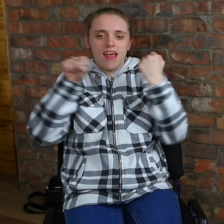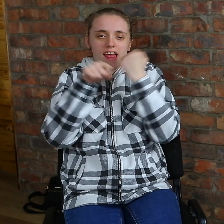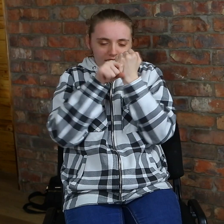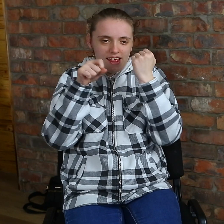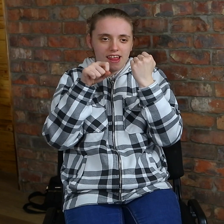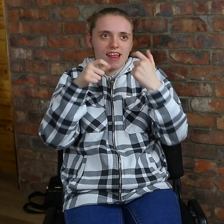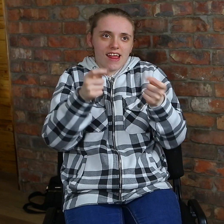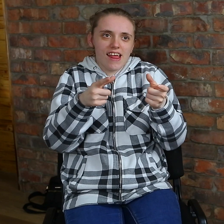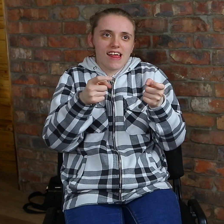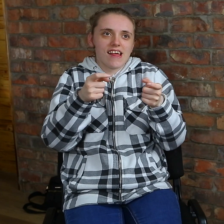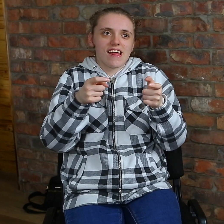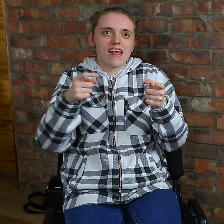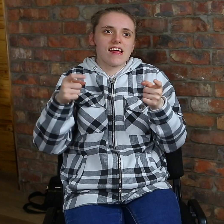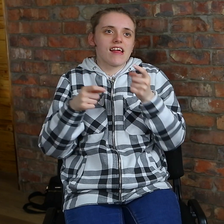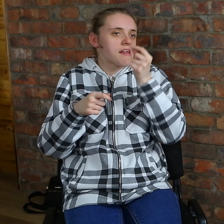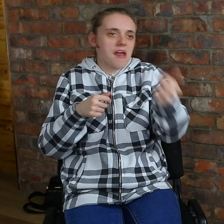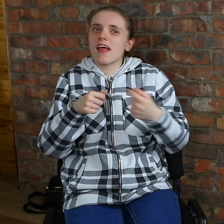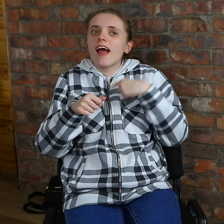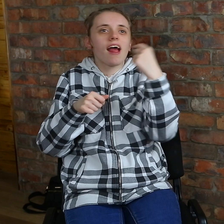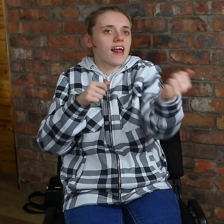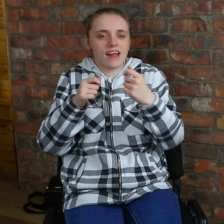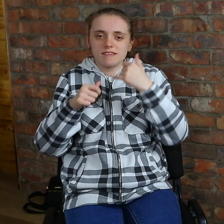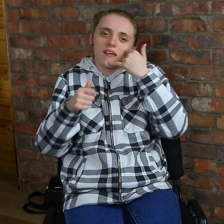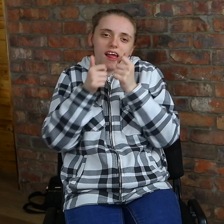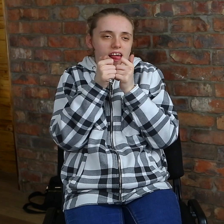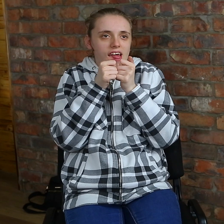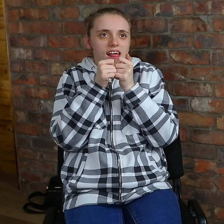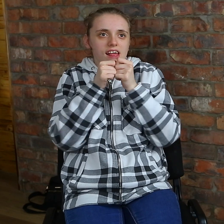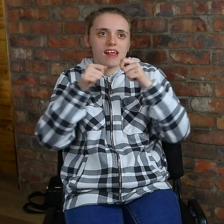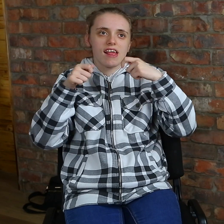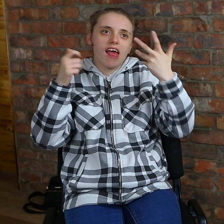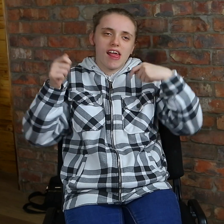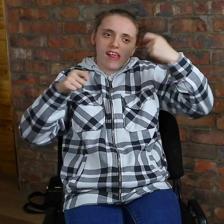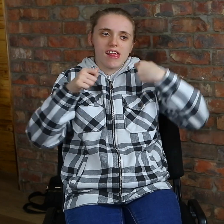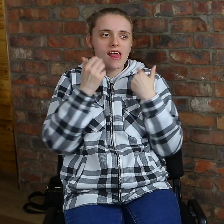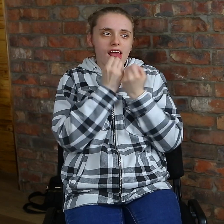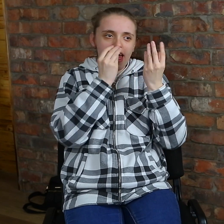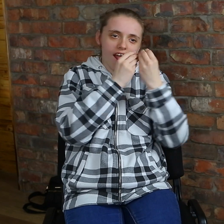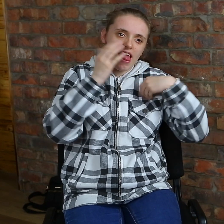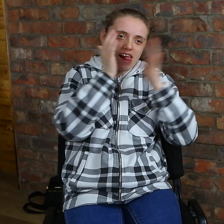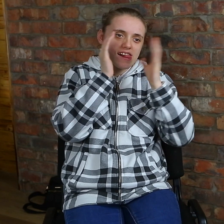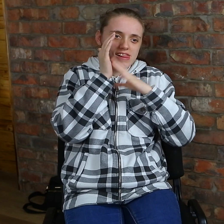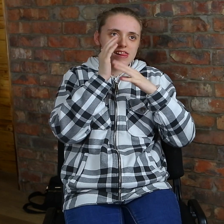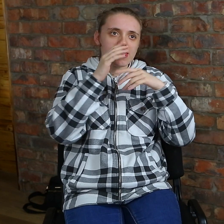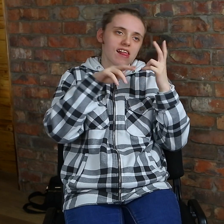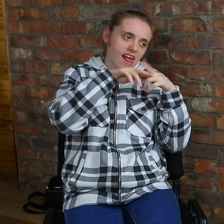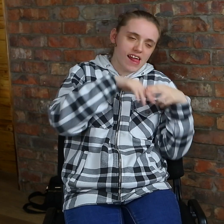When I'm at home, I like to play on my games. I play on my phone sometimes. I